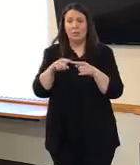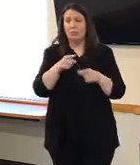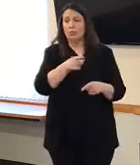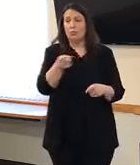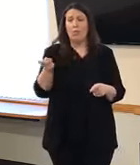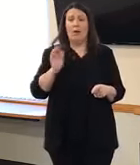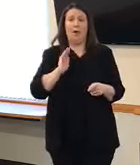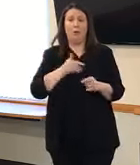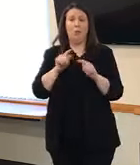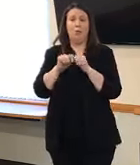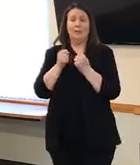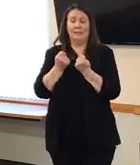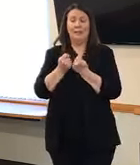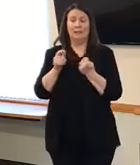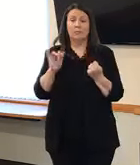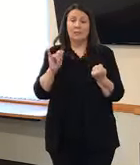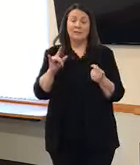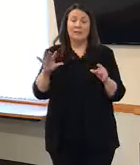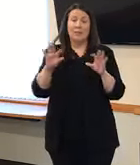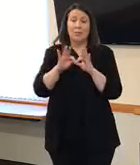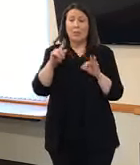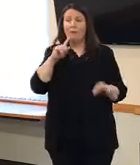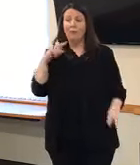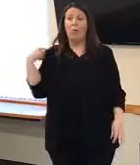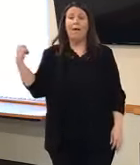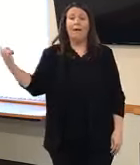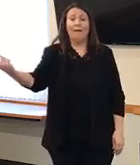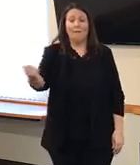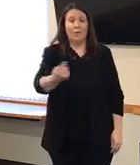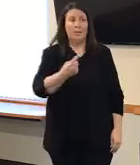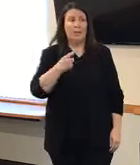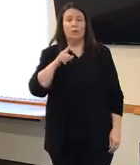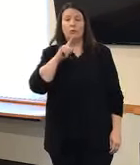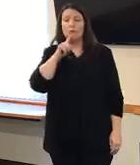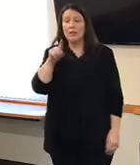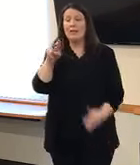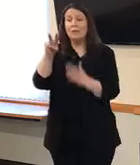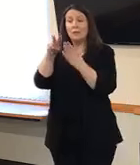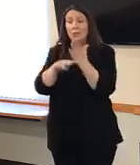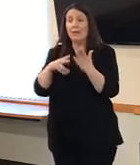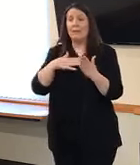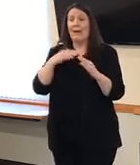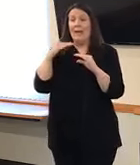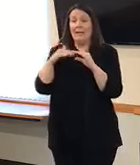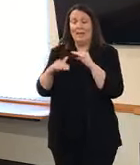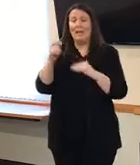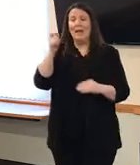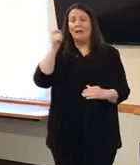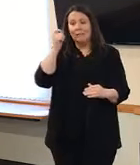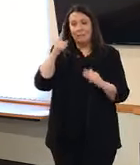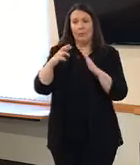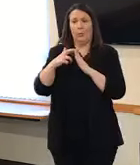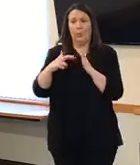so I think it's a function of all of our, all of our folks, uh, really taking to heart some of that guidance that we're giving them.